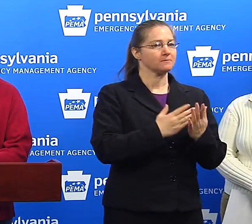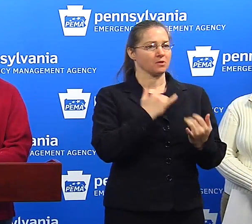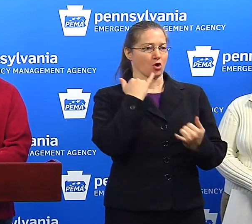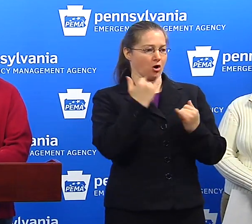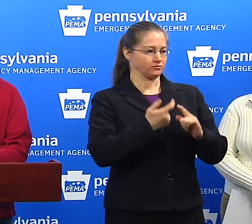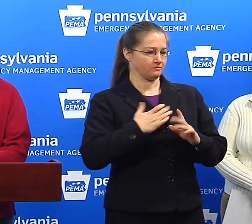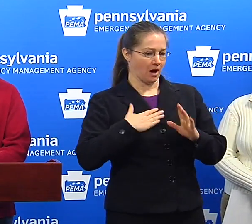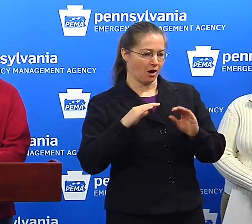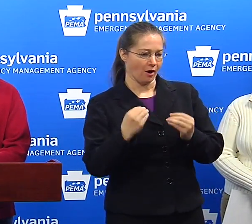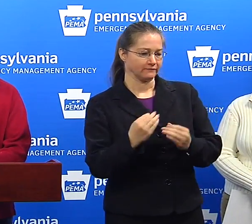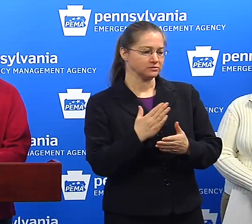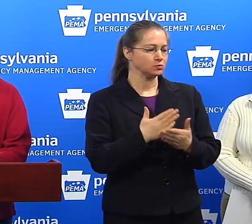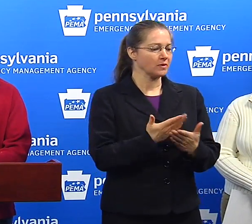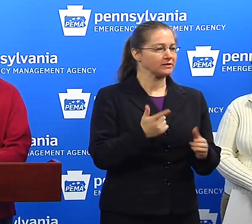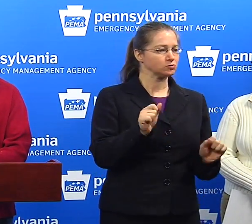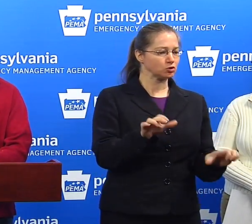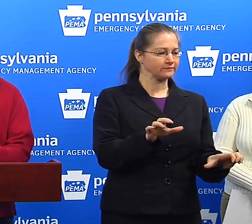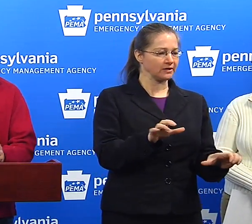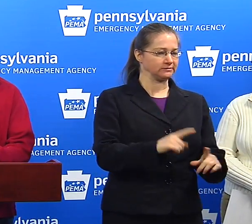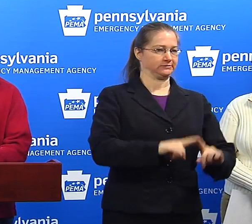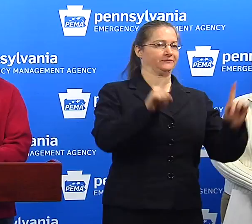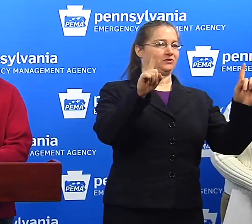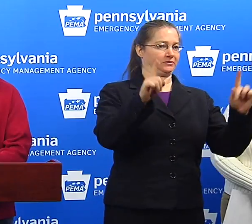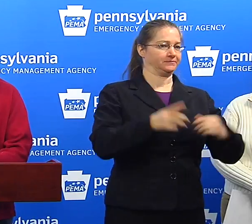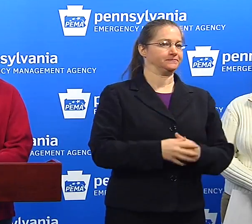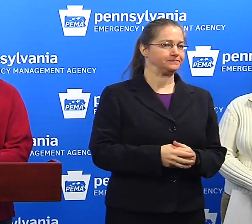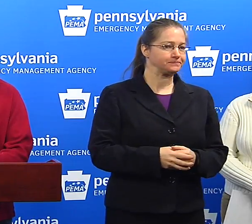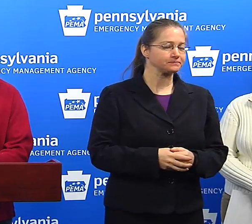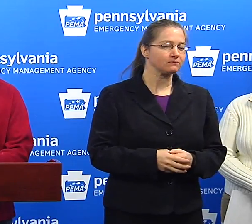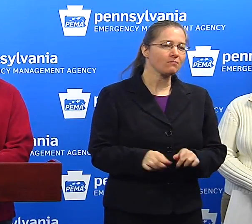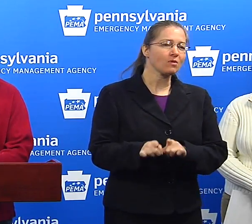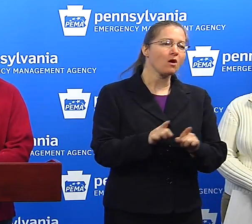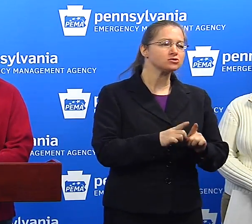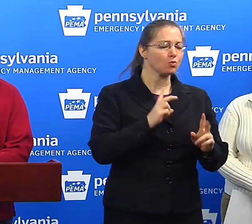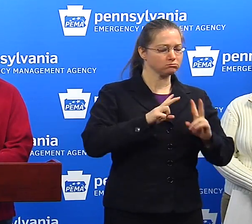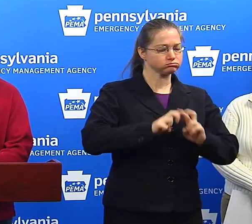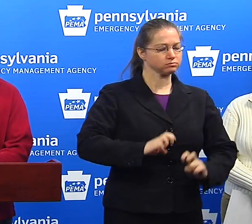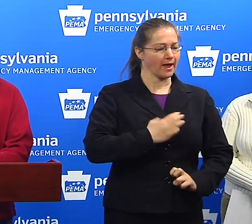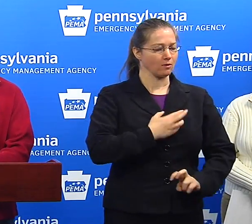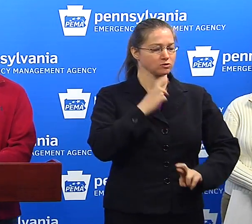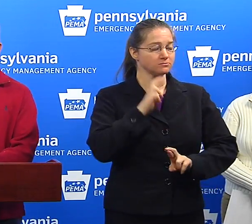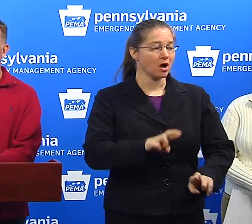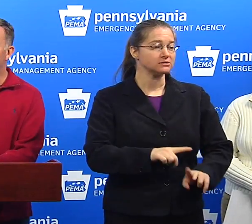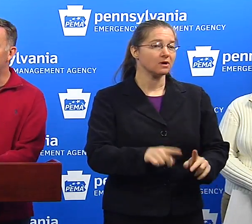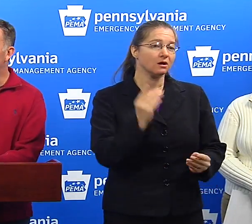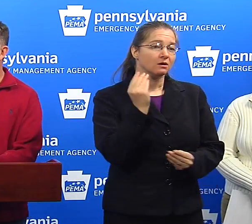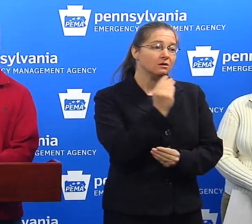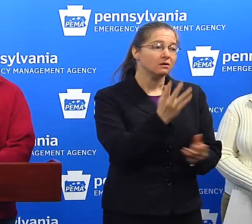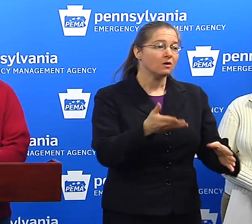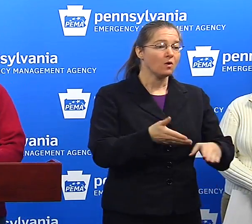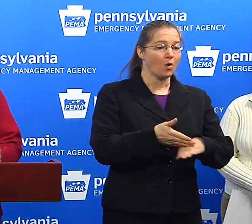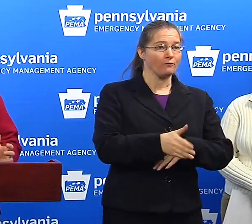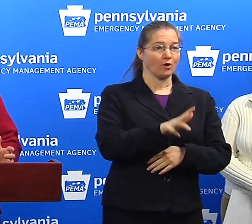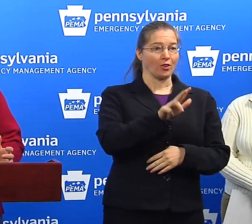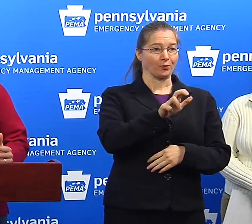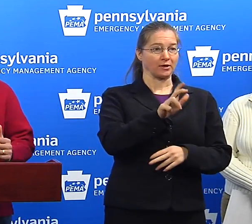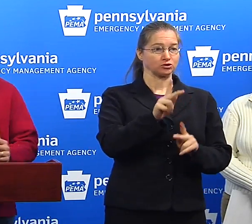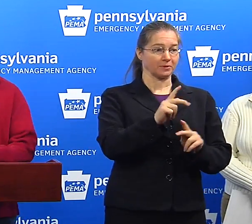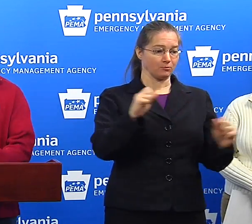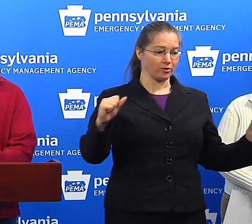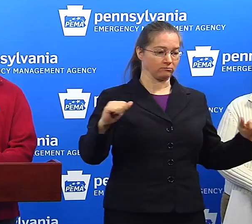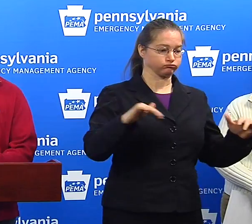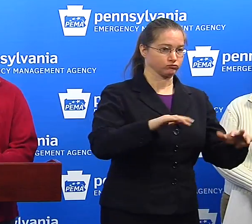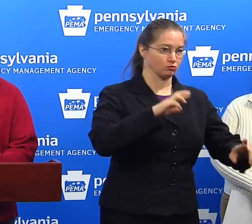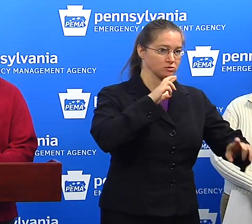some of the things that perhaps we could have done a little differently. And we'll also take a look at our response. But I must tell you, with over 300 people that responded to this